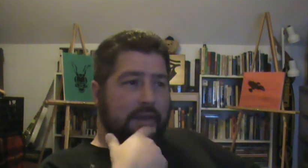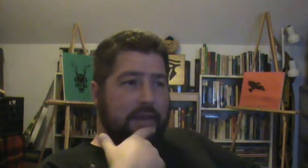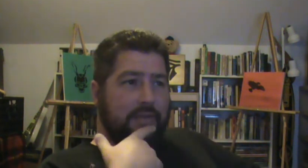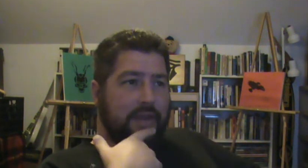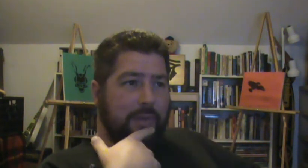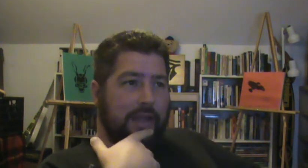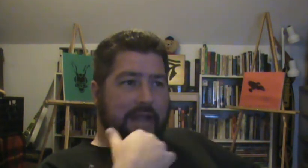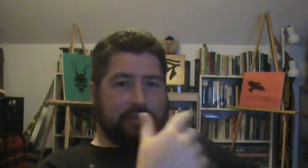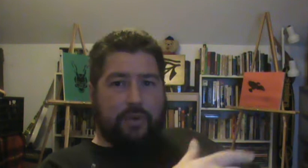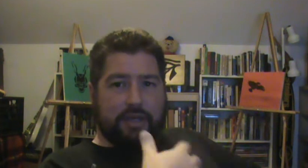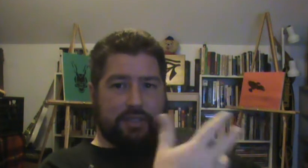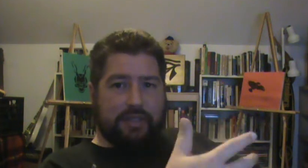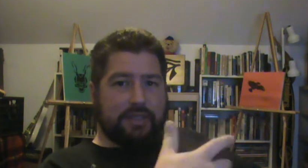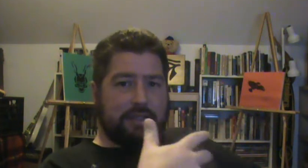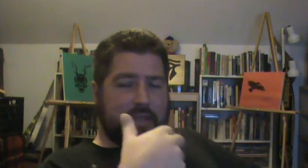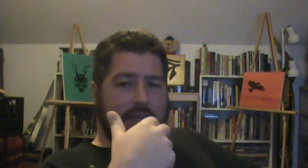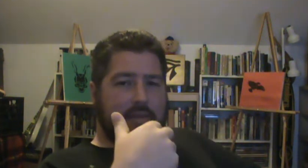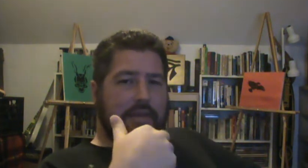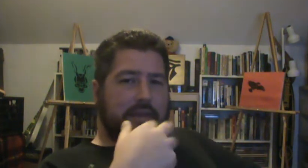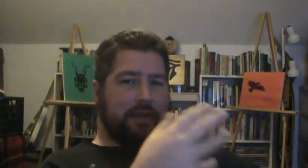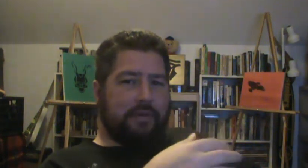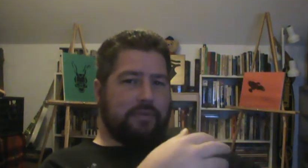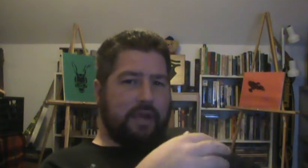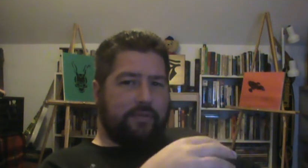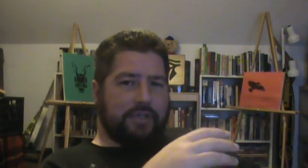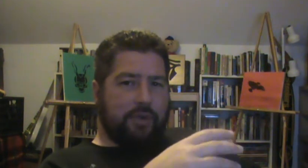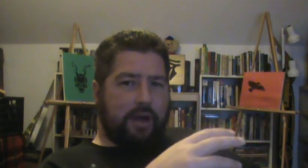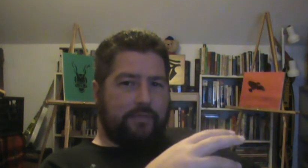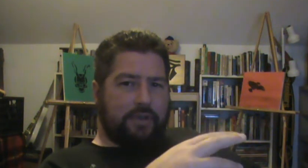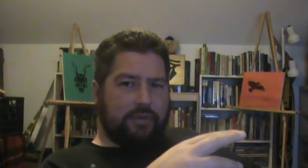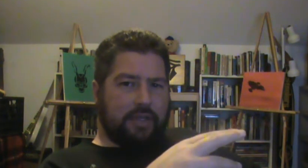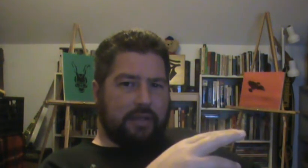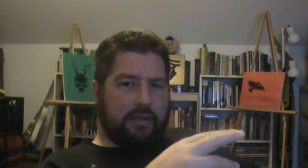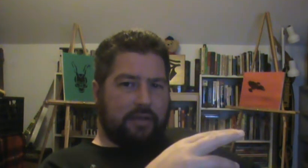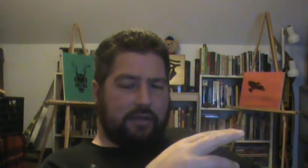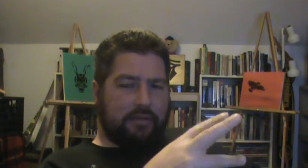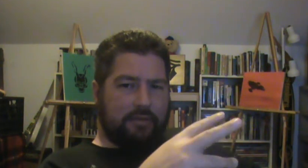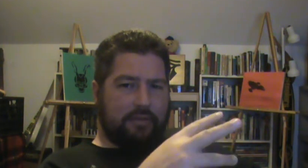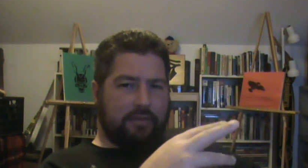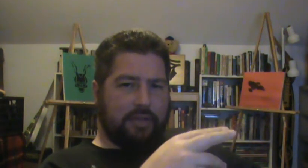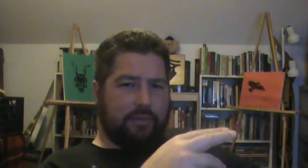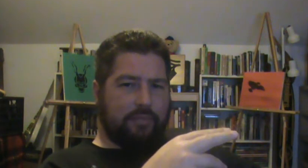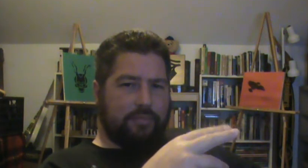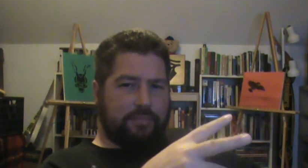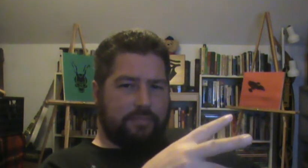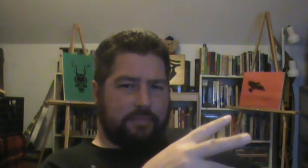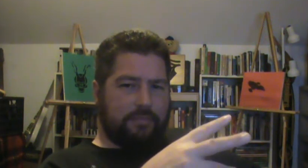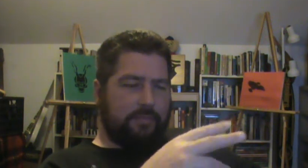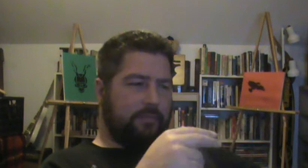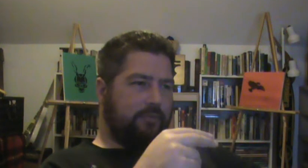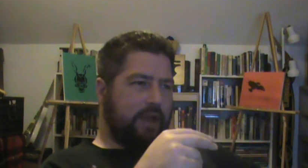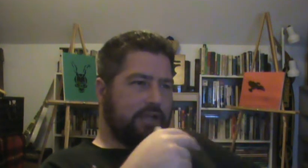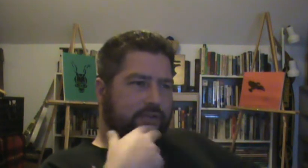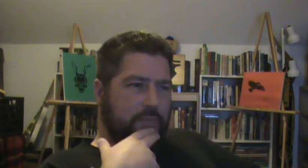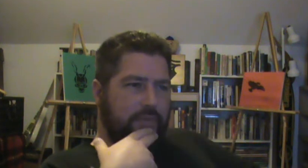They will ask questions and then, you know, every so often you'll get a little, you know, flash from the